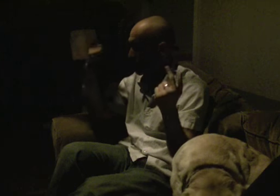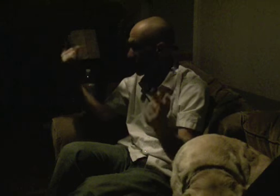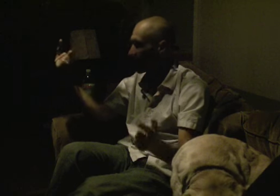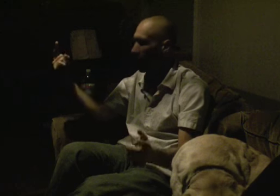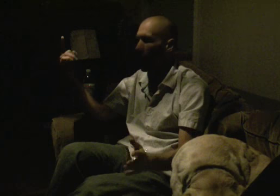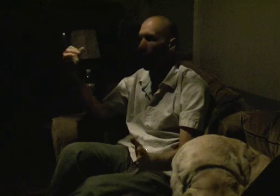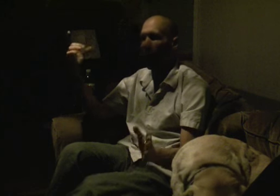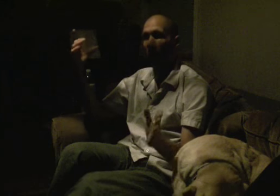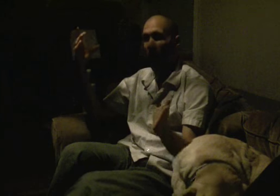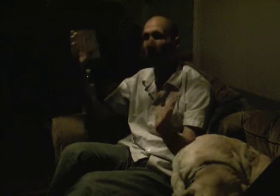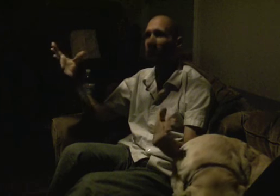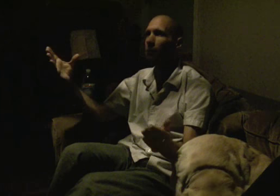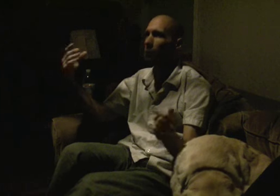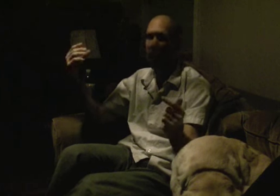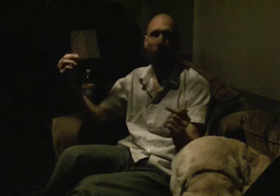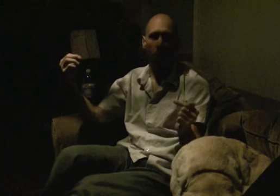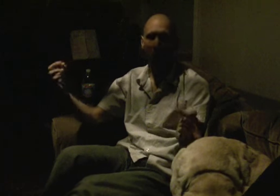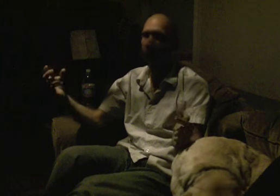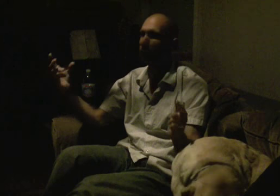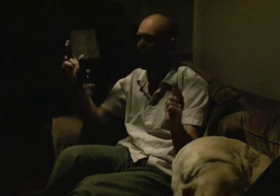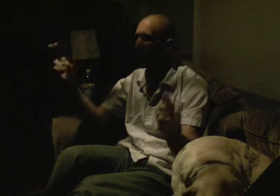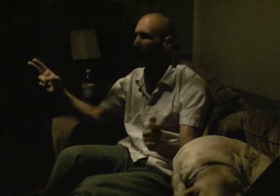there's thinking. Well, obviously when you can't breathe, you're choking.